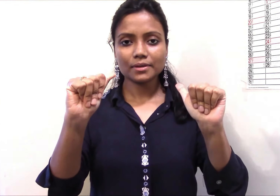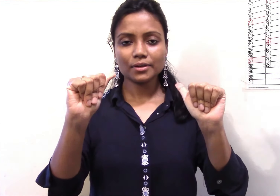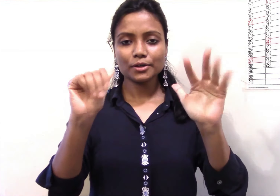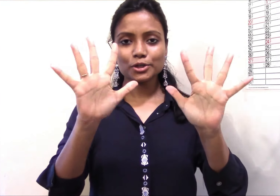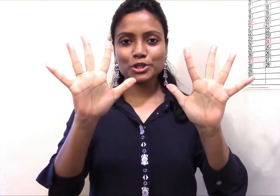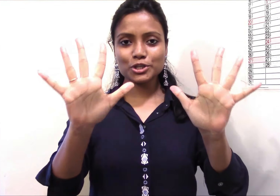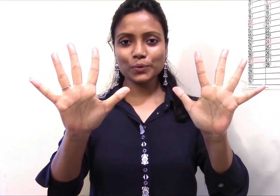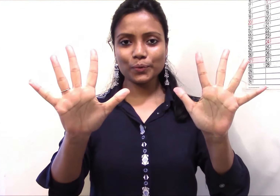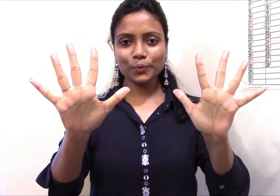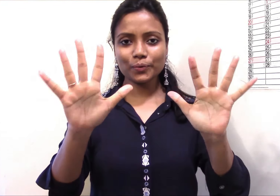Two.